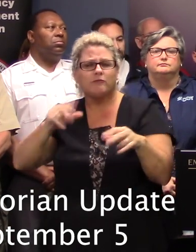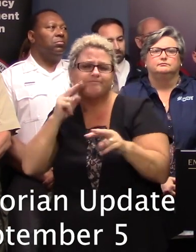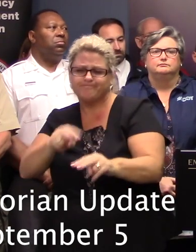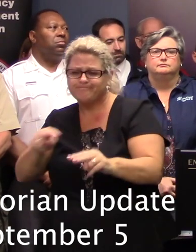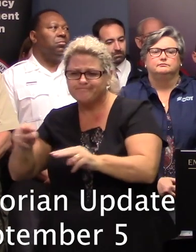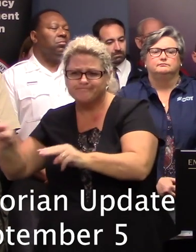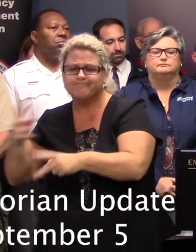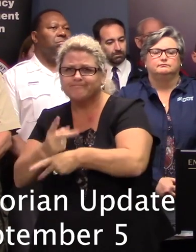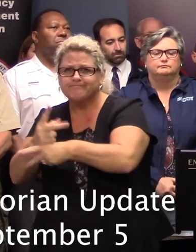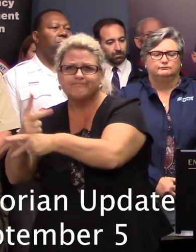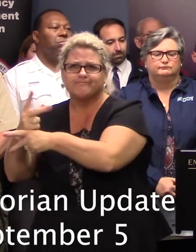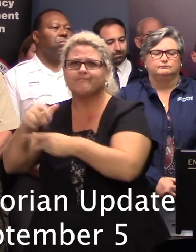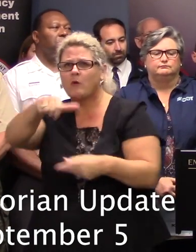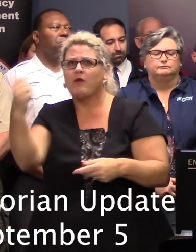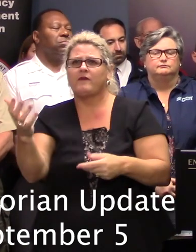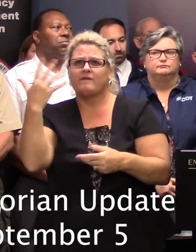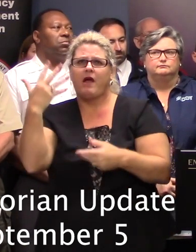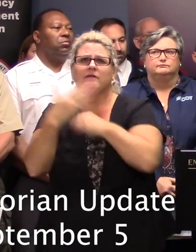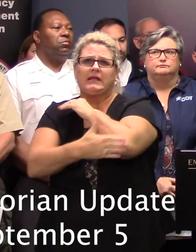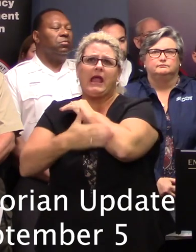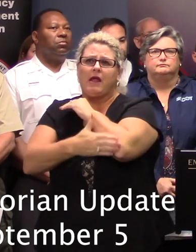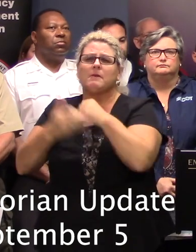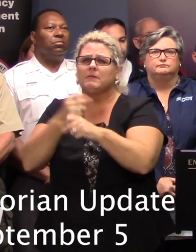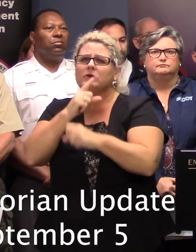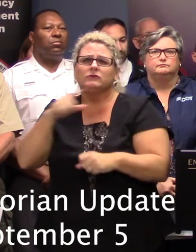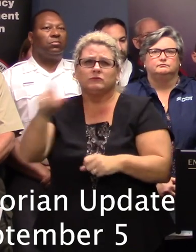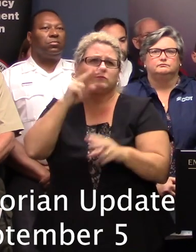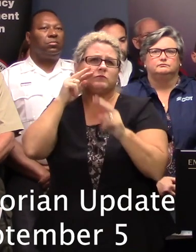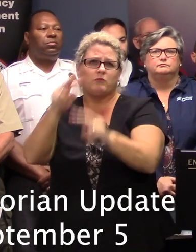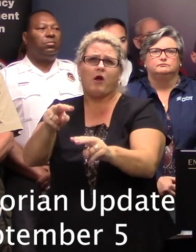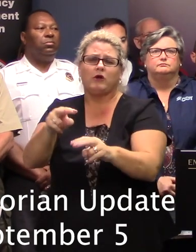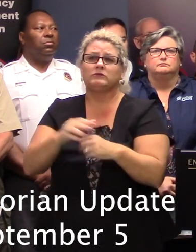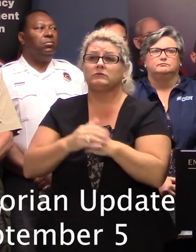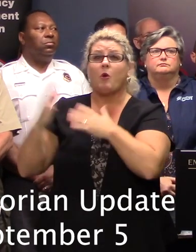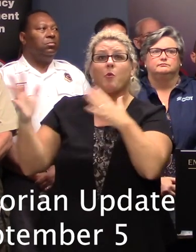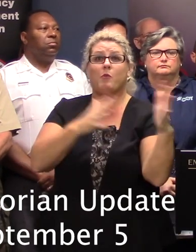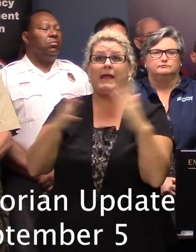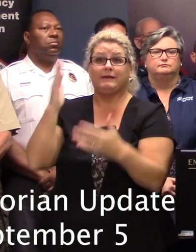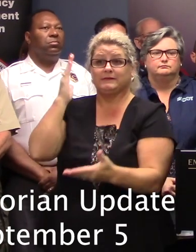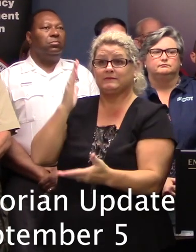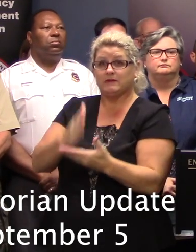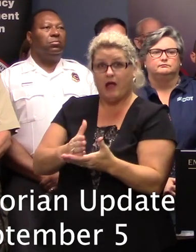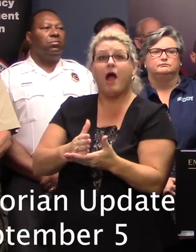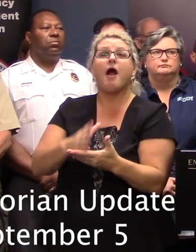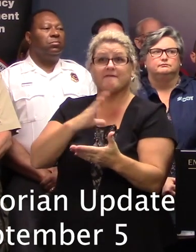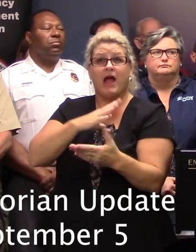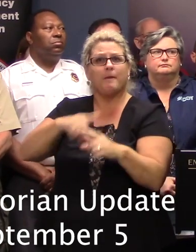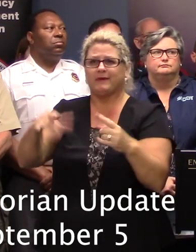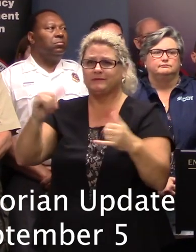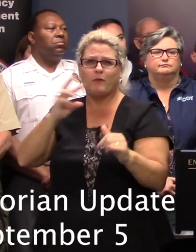five counties and want everybody to be alert. Because when the wind stops, we still have to deal with the water.